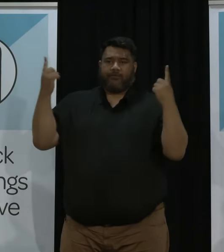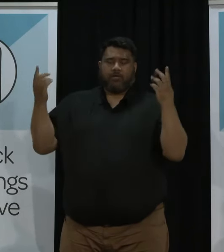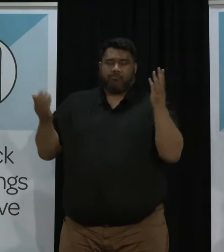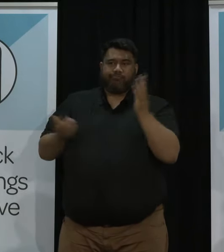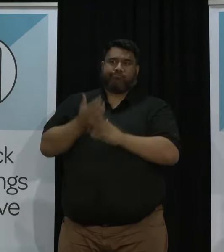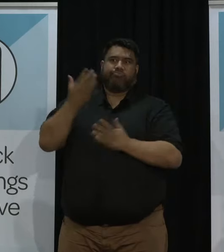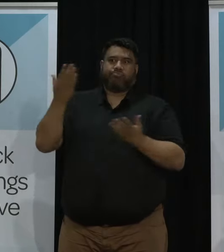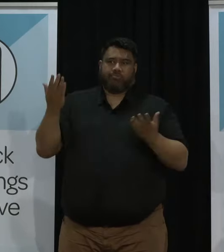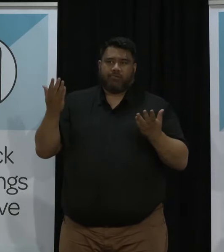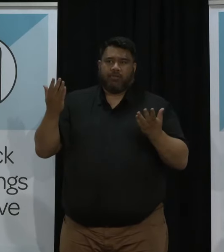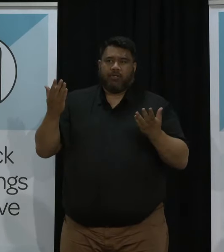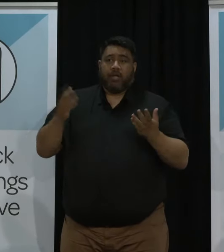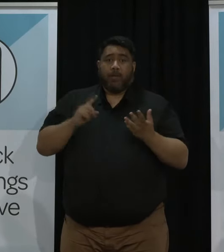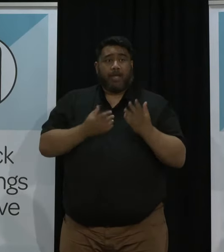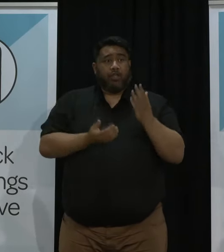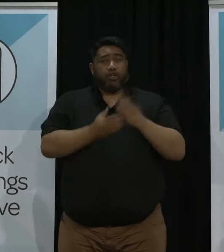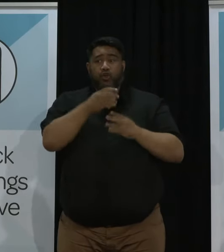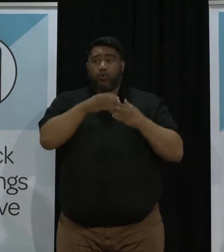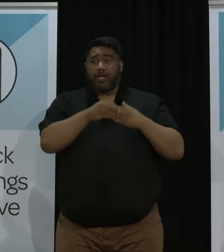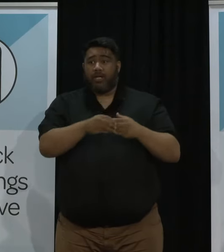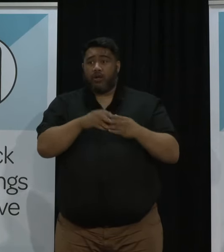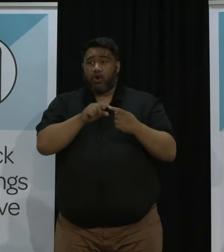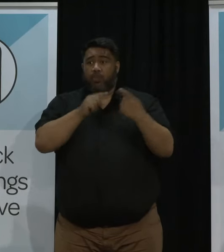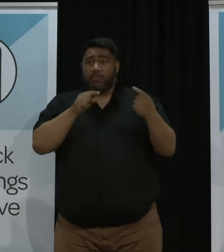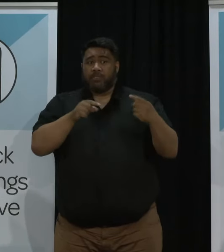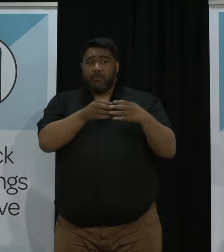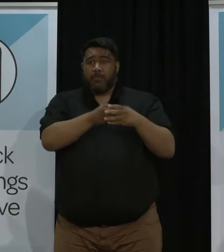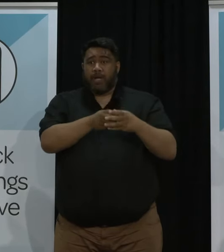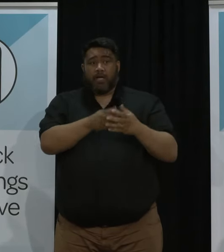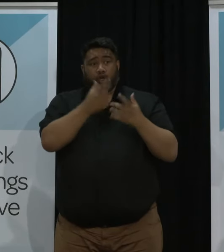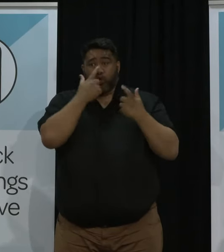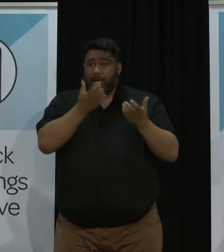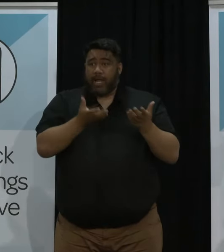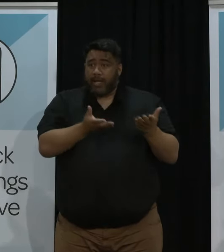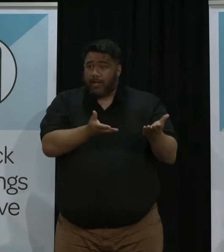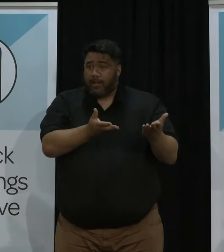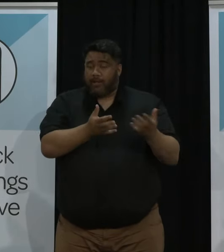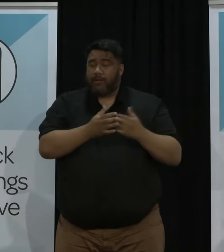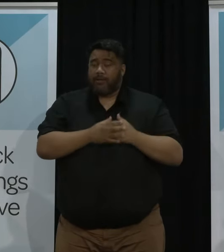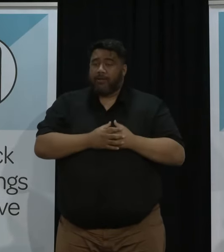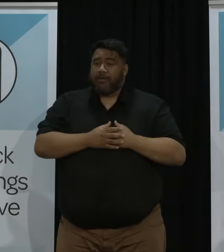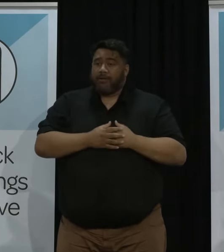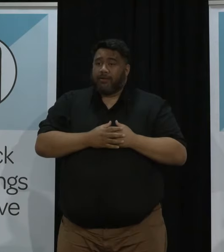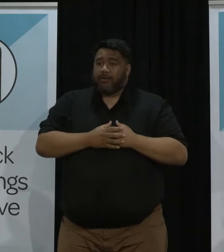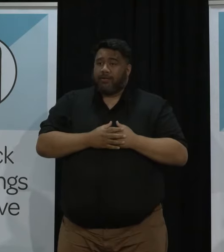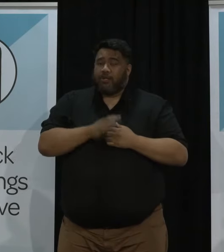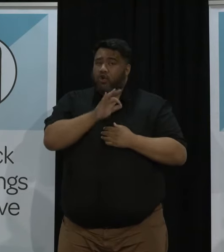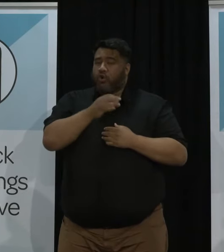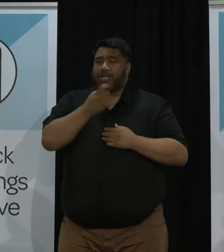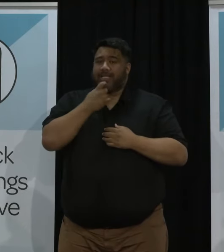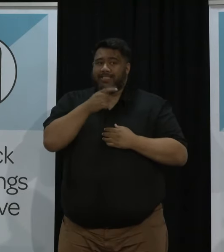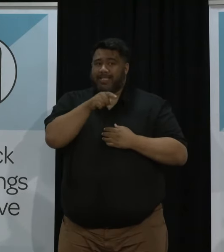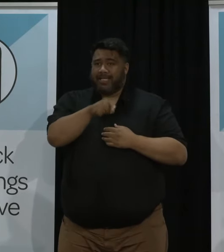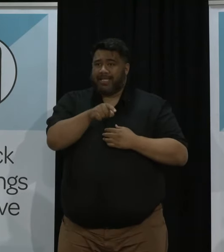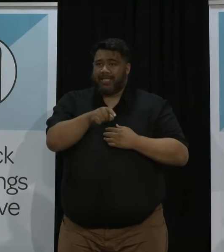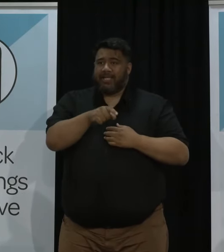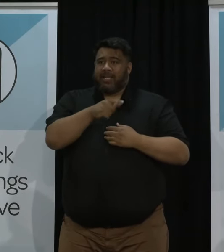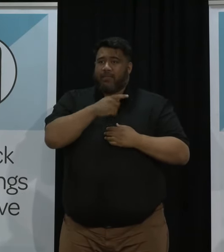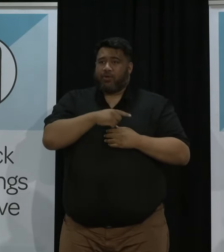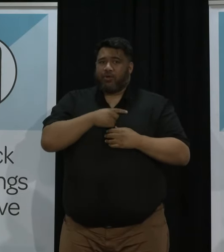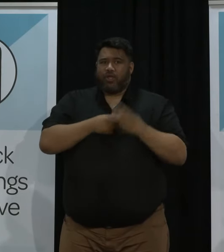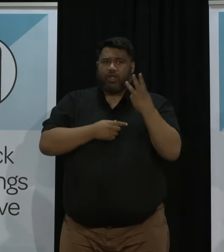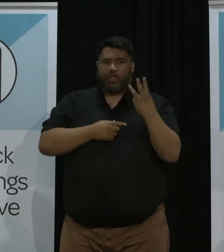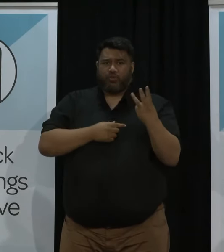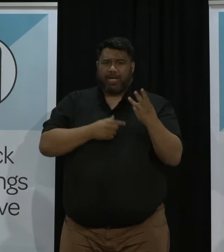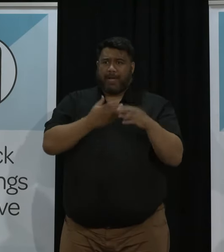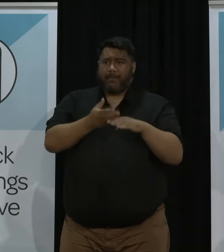look I wish the new leader of the opposition well I don't imagine it's easy to manage a caucus where you have three past leaders